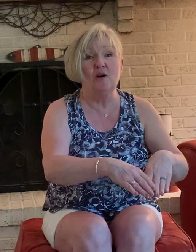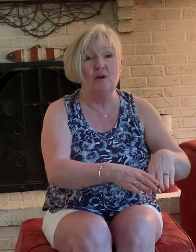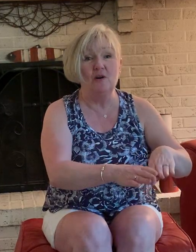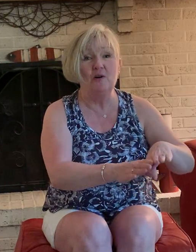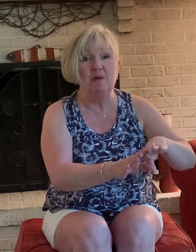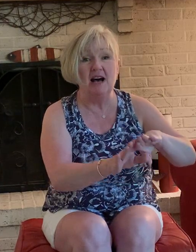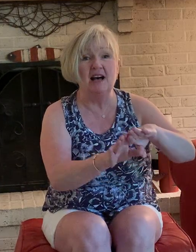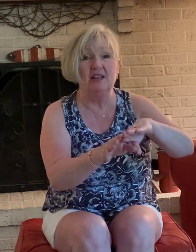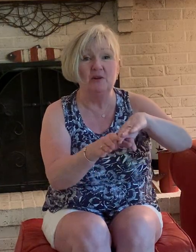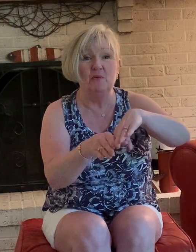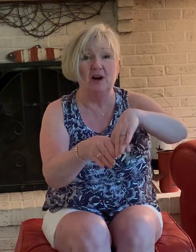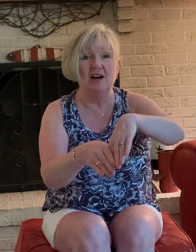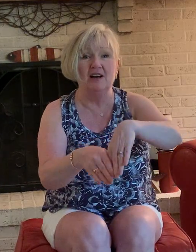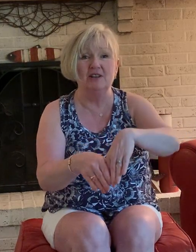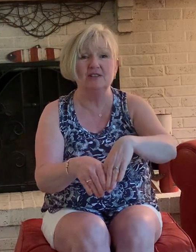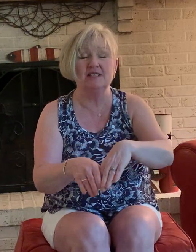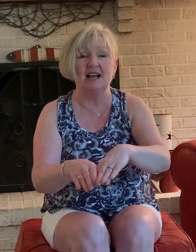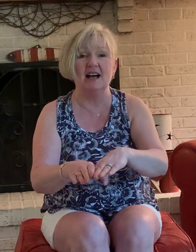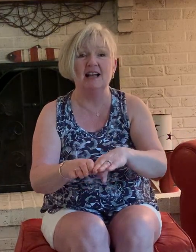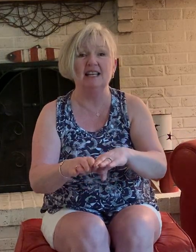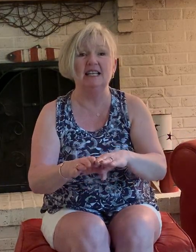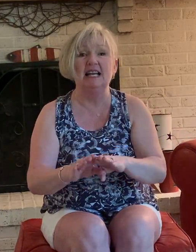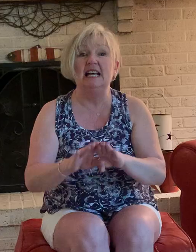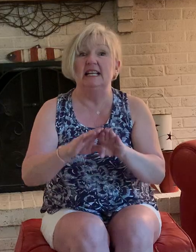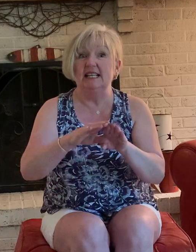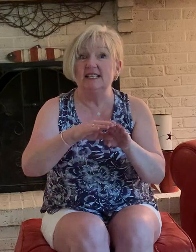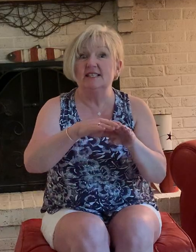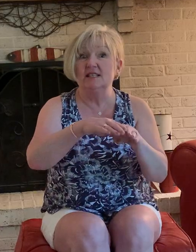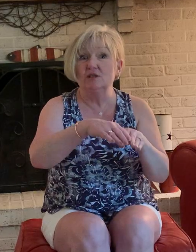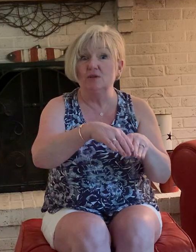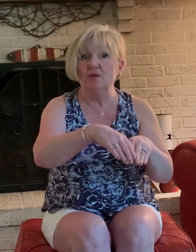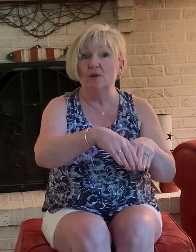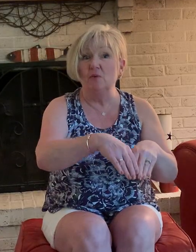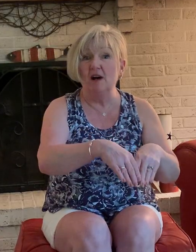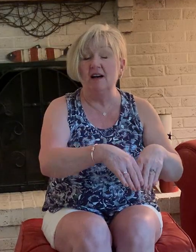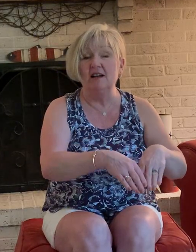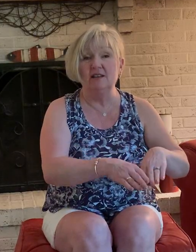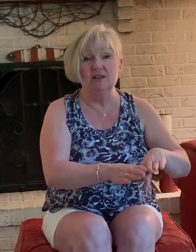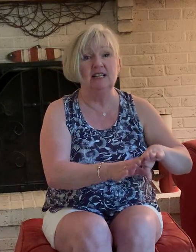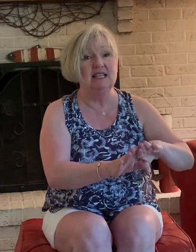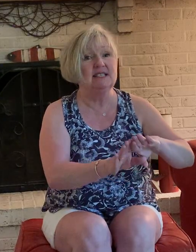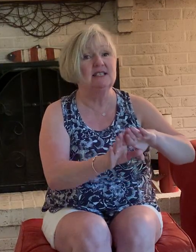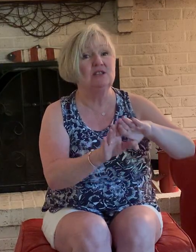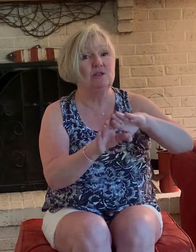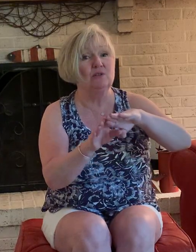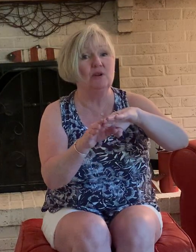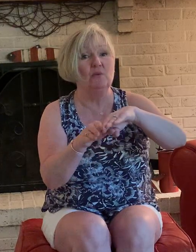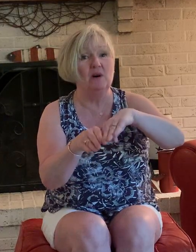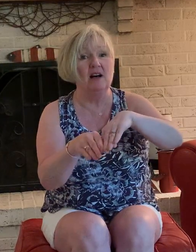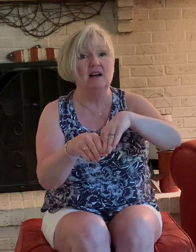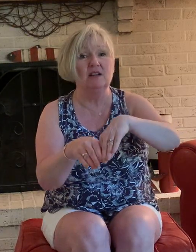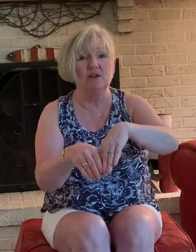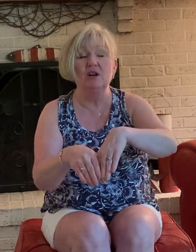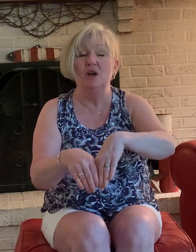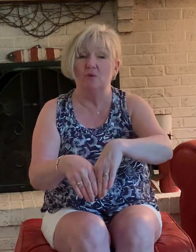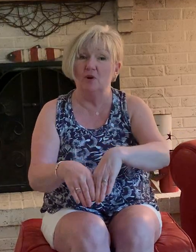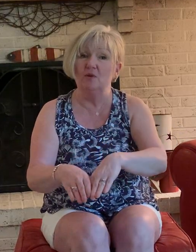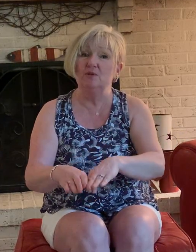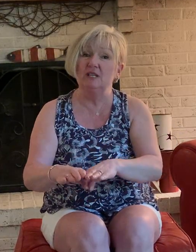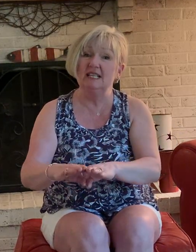by the water side listen to the water listen to the water rolling